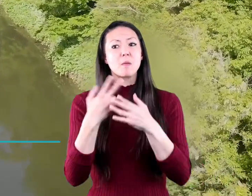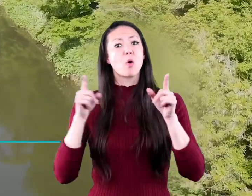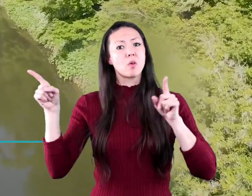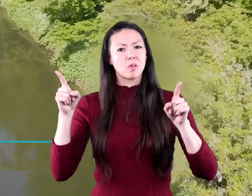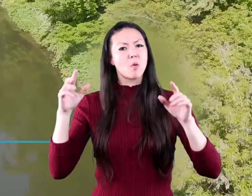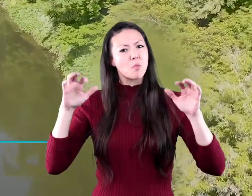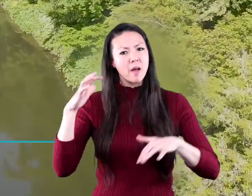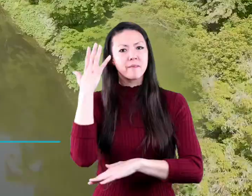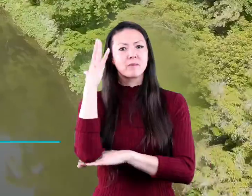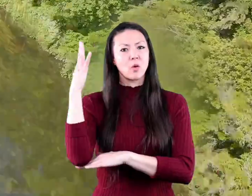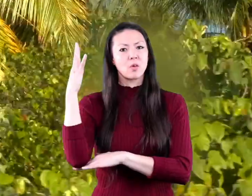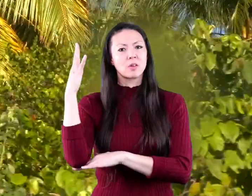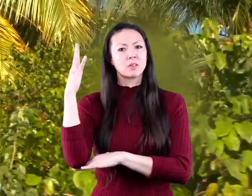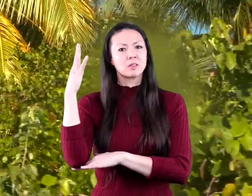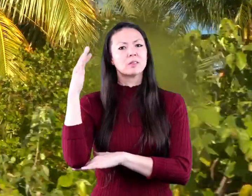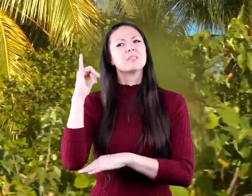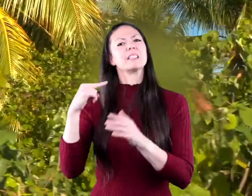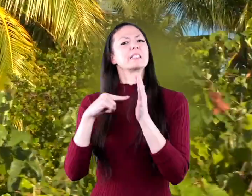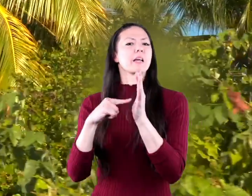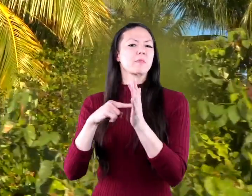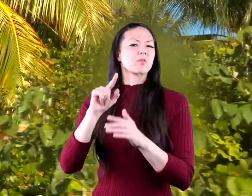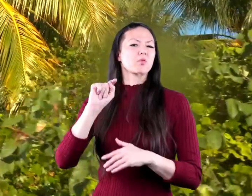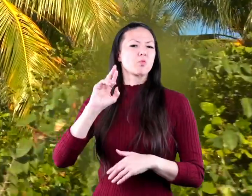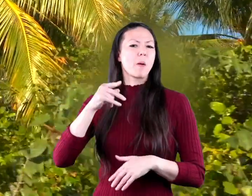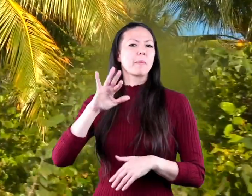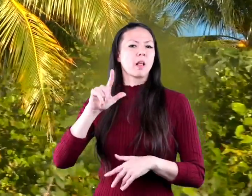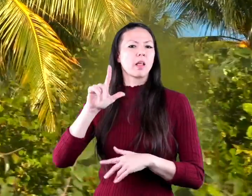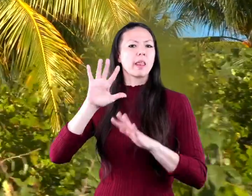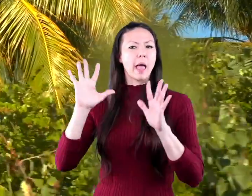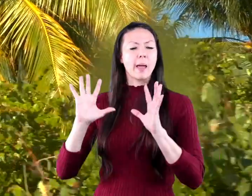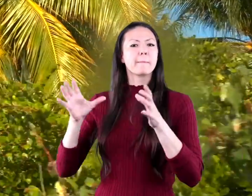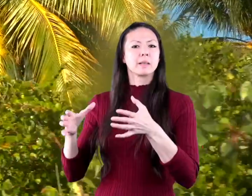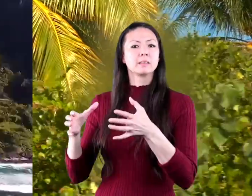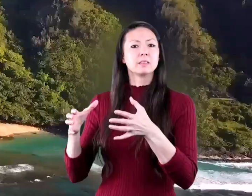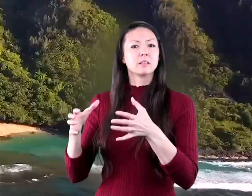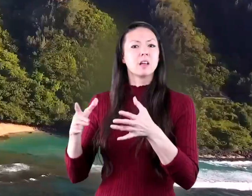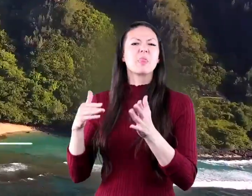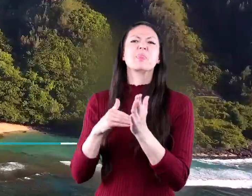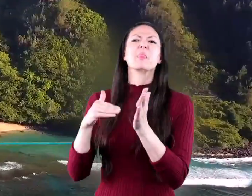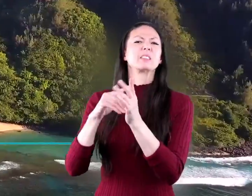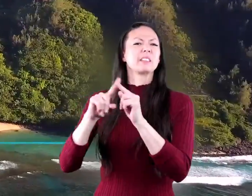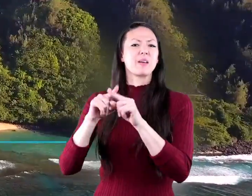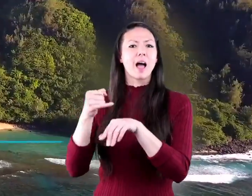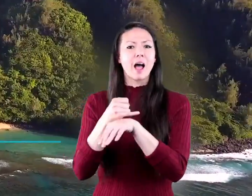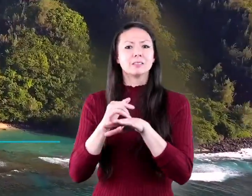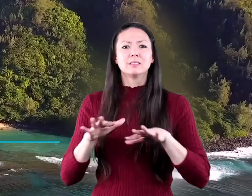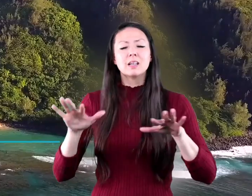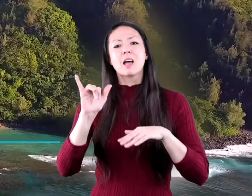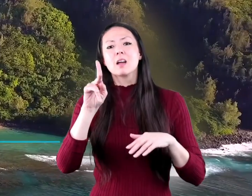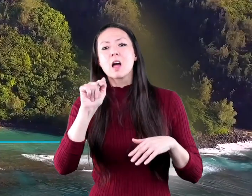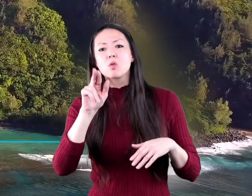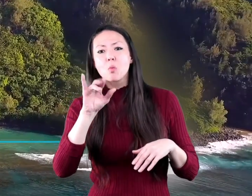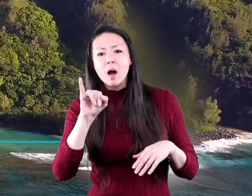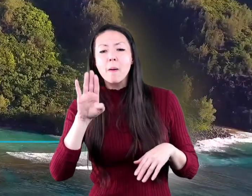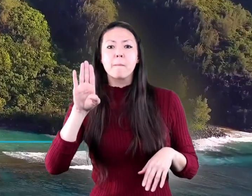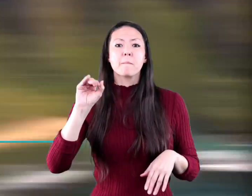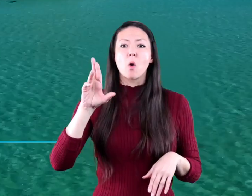rainforests and examples of tropical climates thousands of islands like kawaii bora